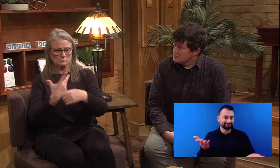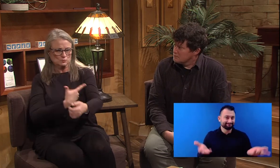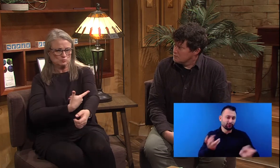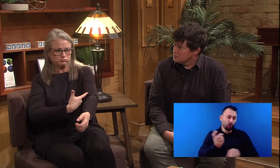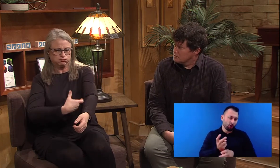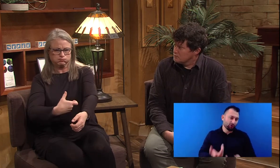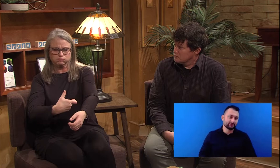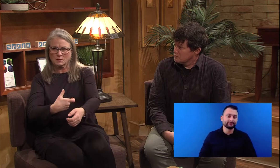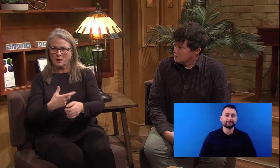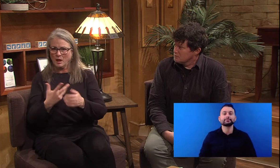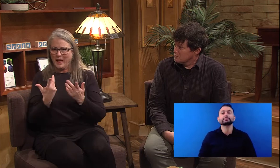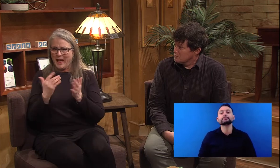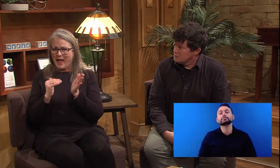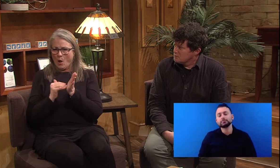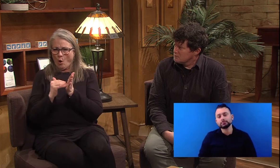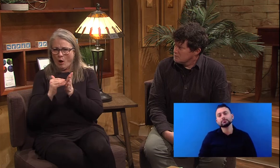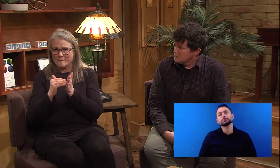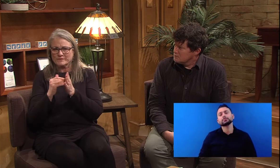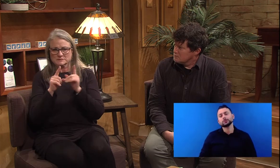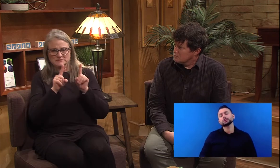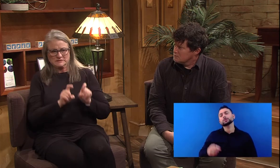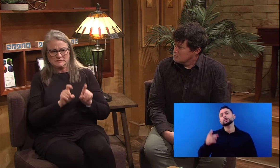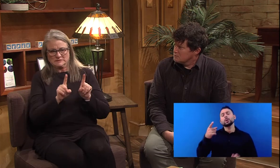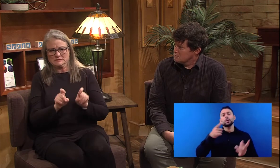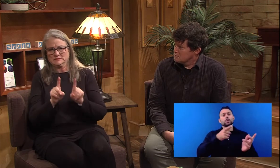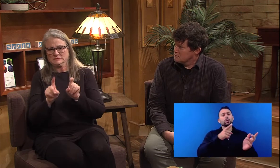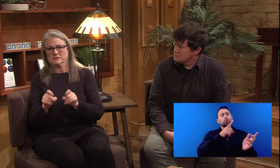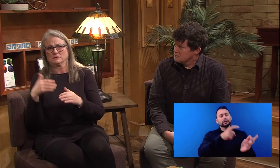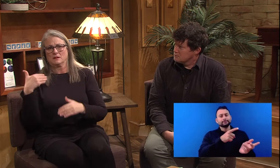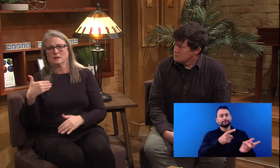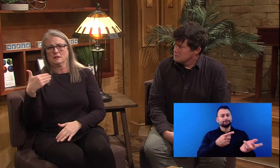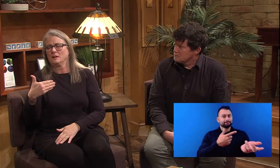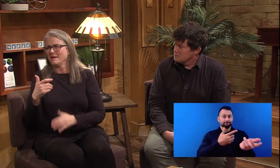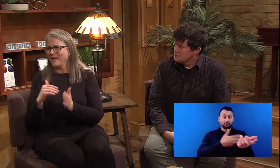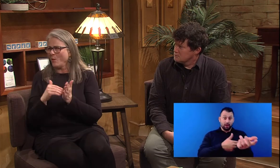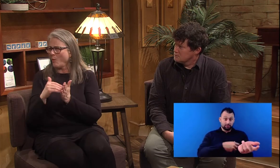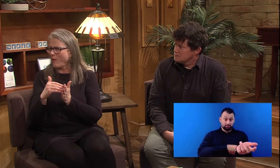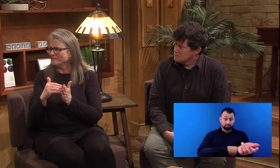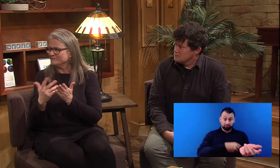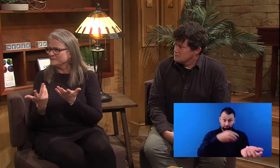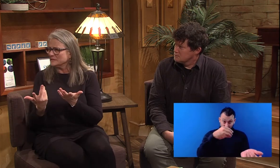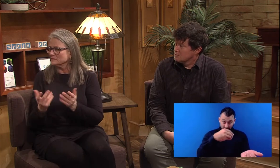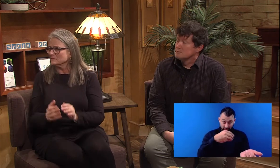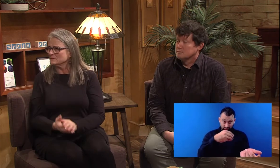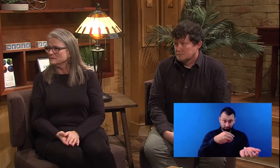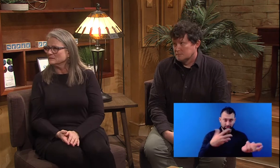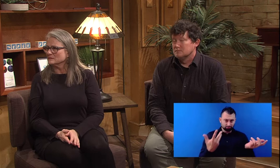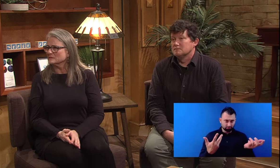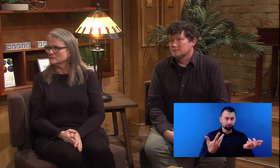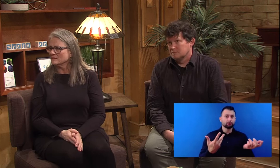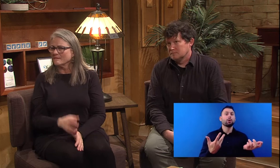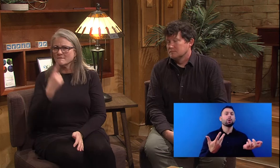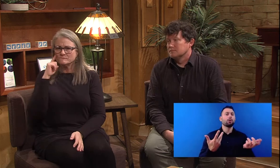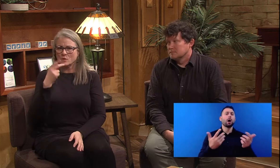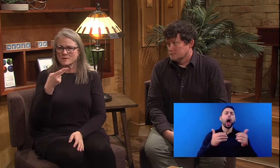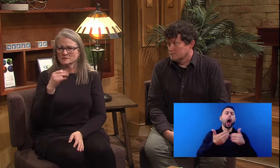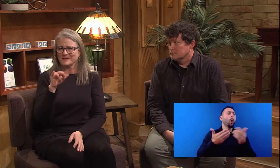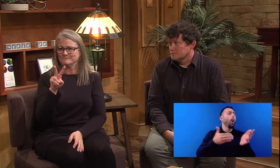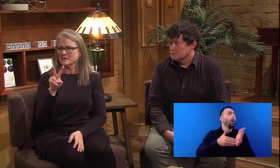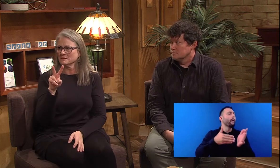So when you talk about blood transfusions or blood draws, how often are you tested for